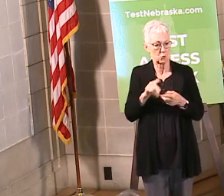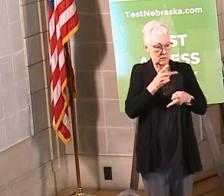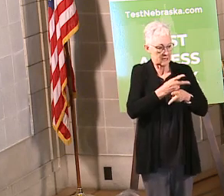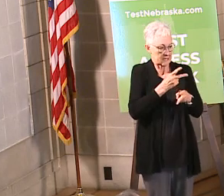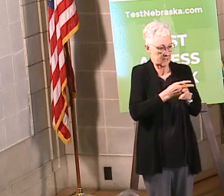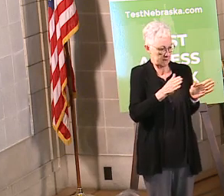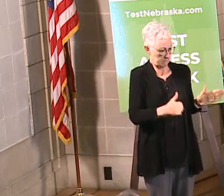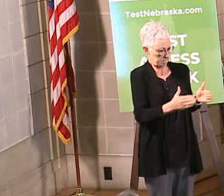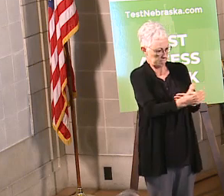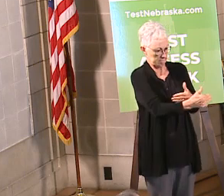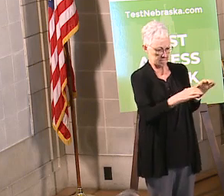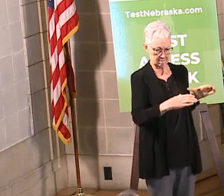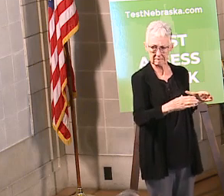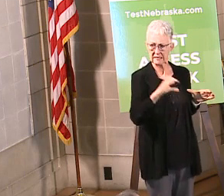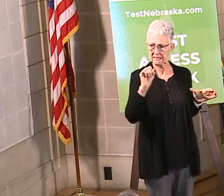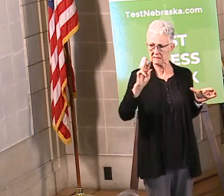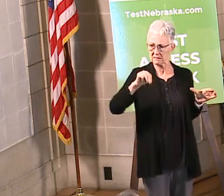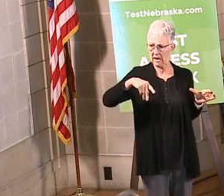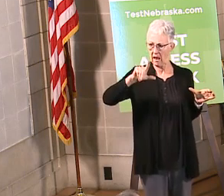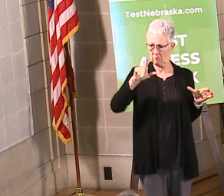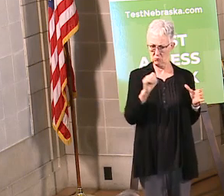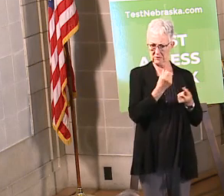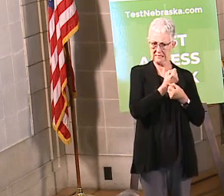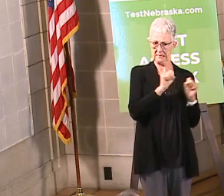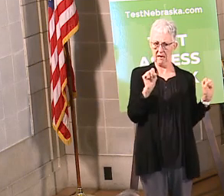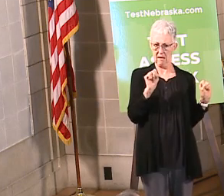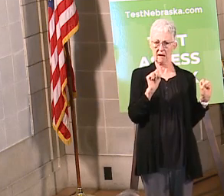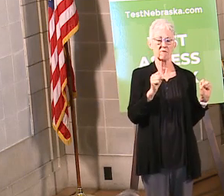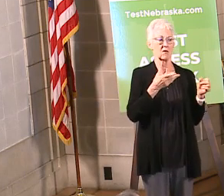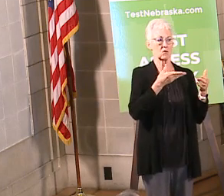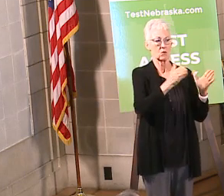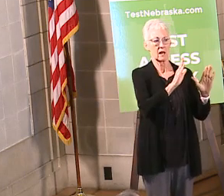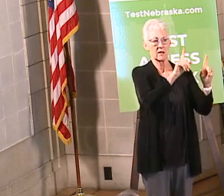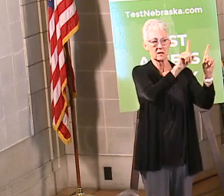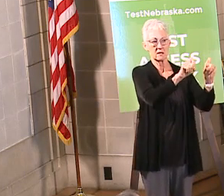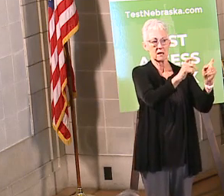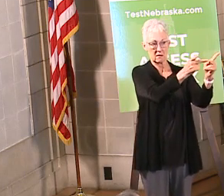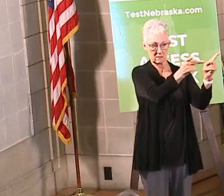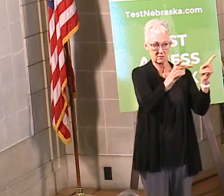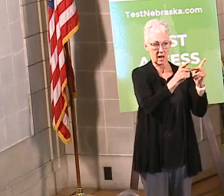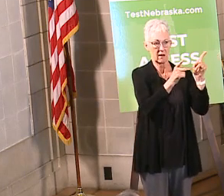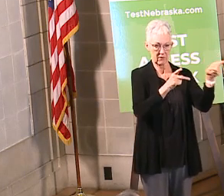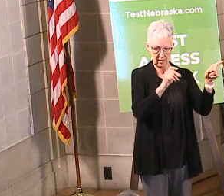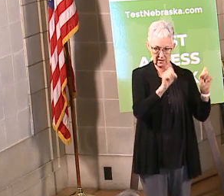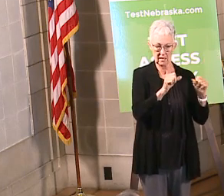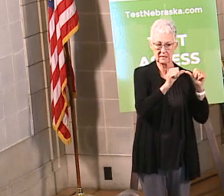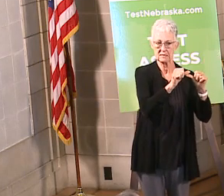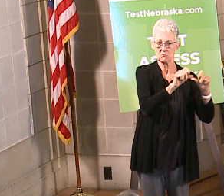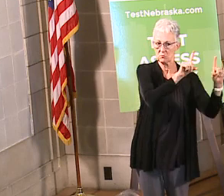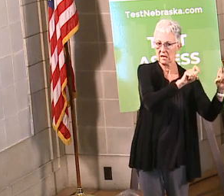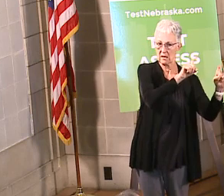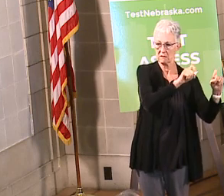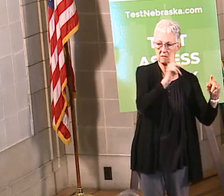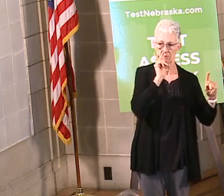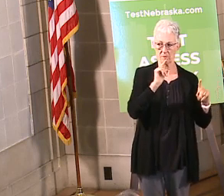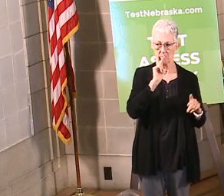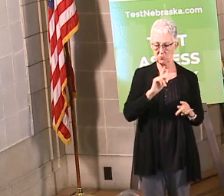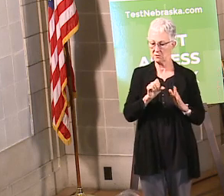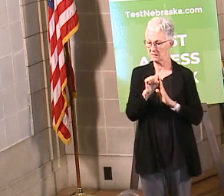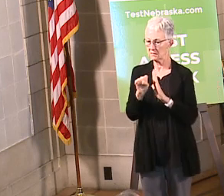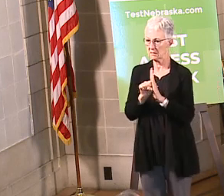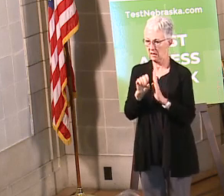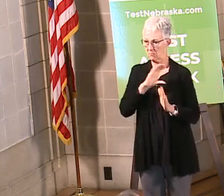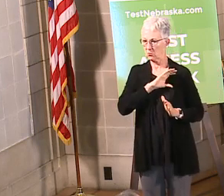samples, while the test sites can continue operating to serve more Nebraskans. We've partnered with the National Guard many times before